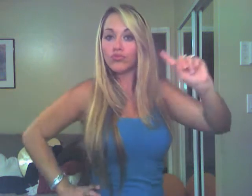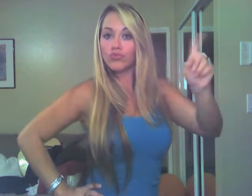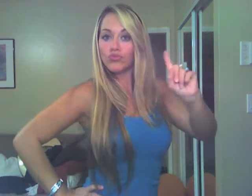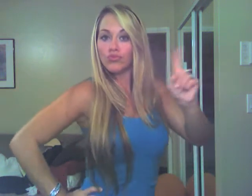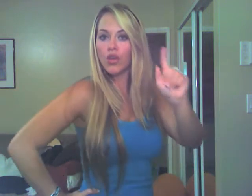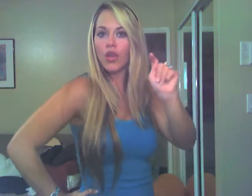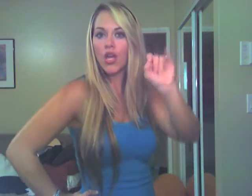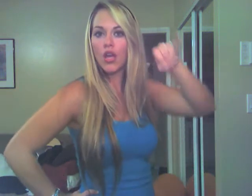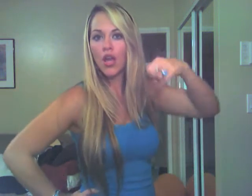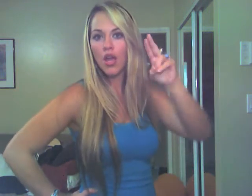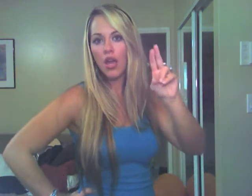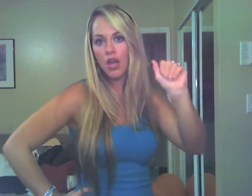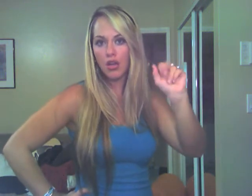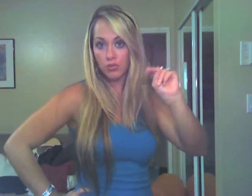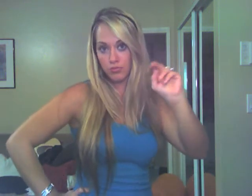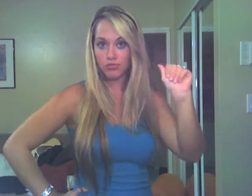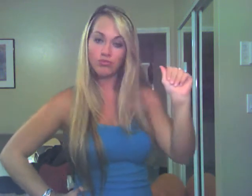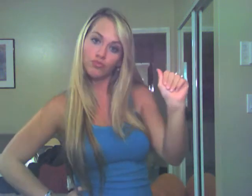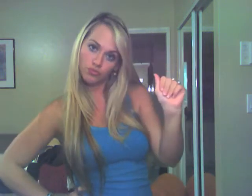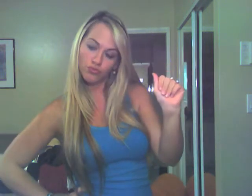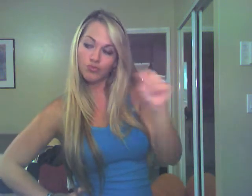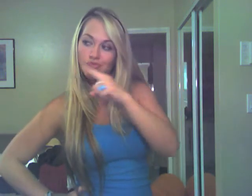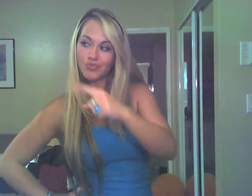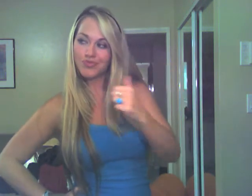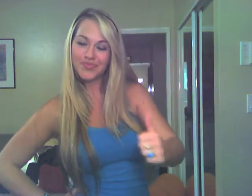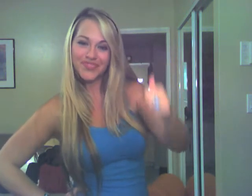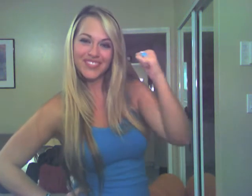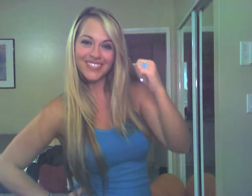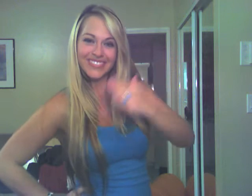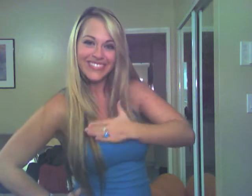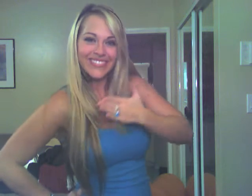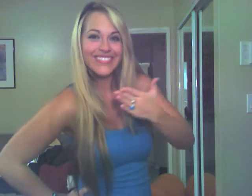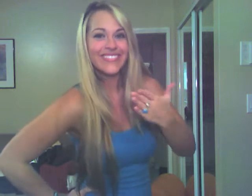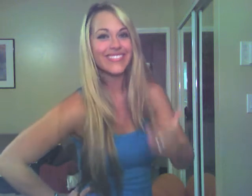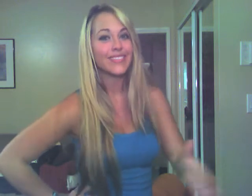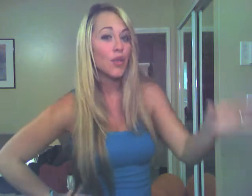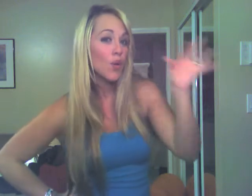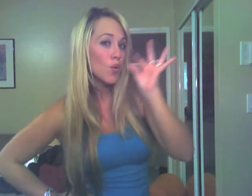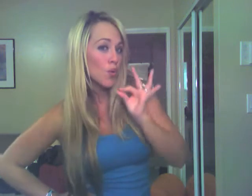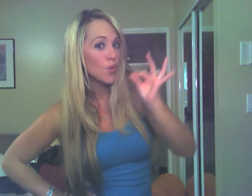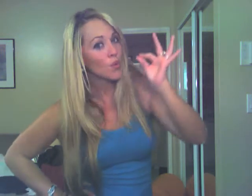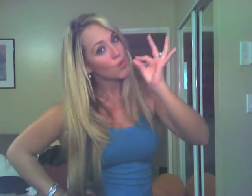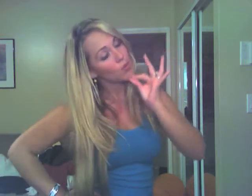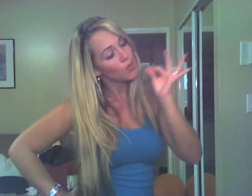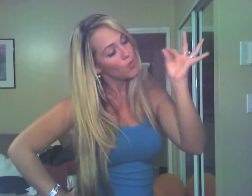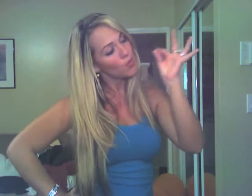in Tijuana. She won't admit she smoked marijuana.